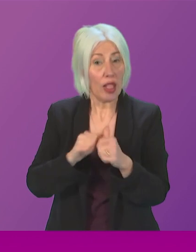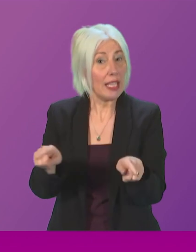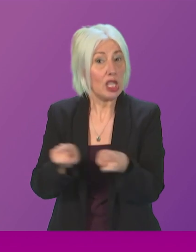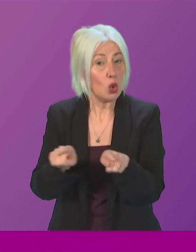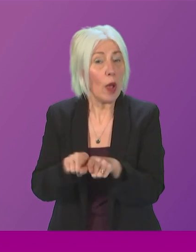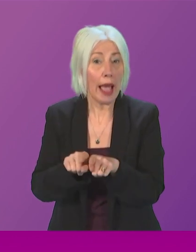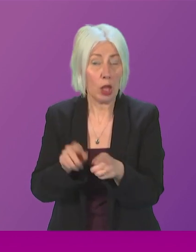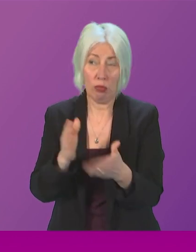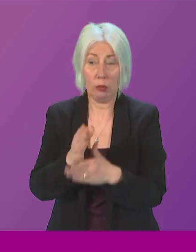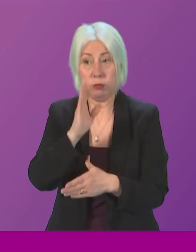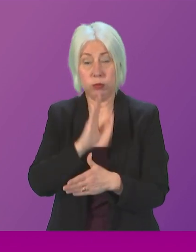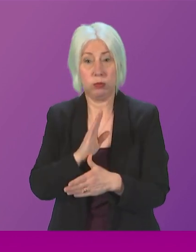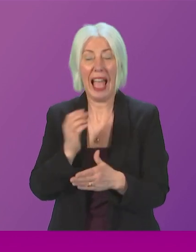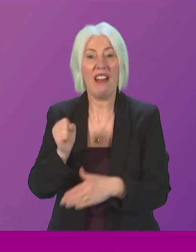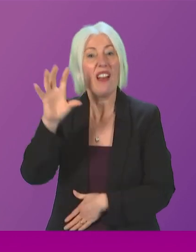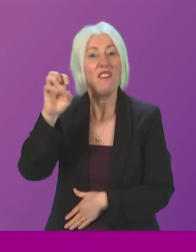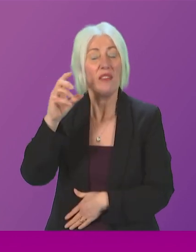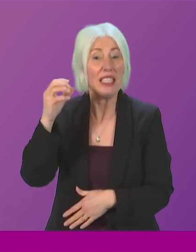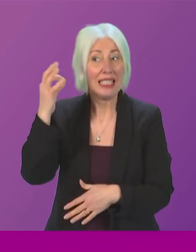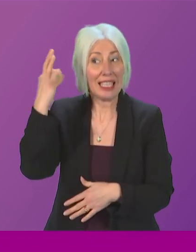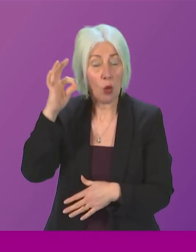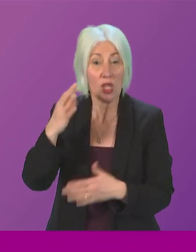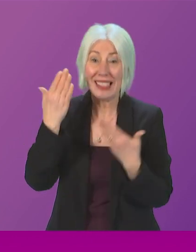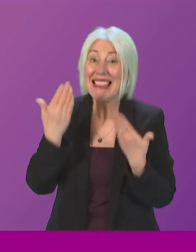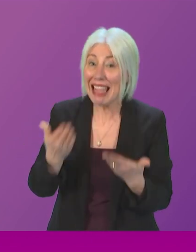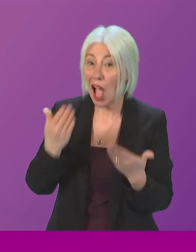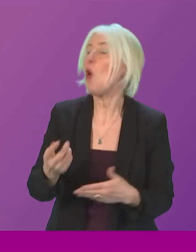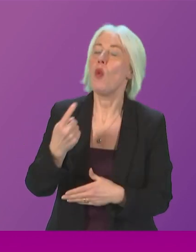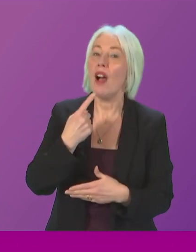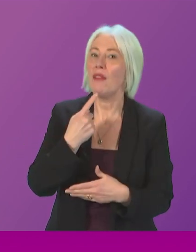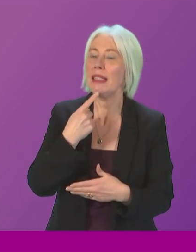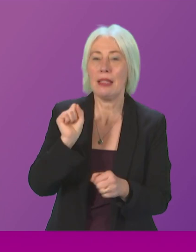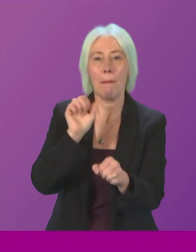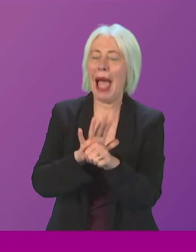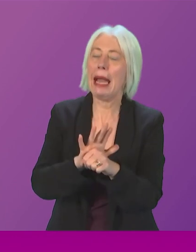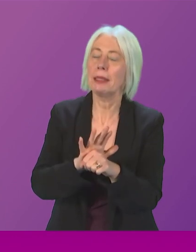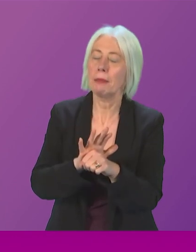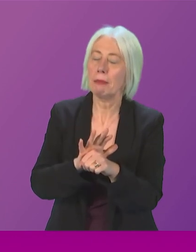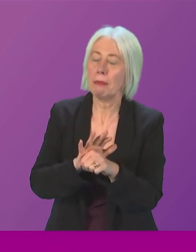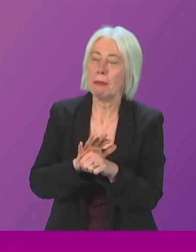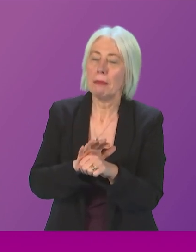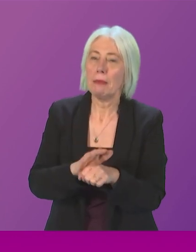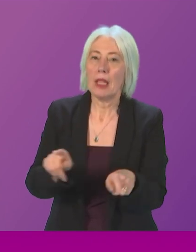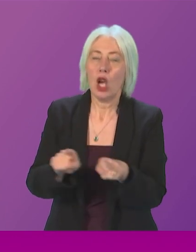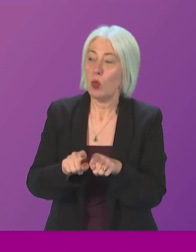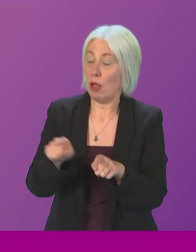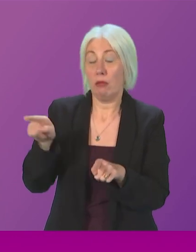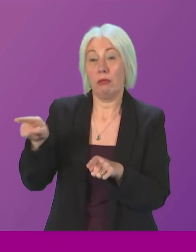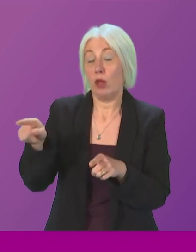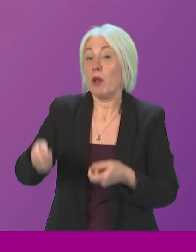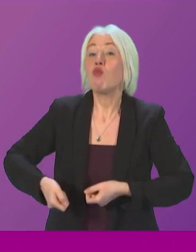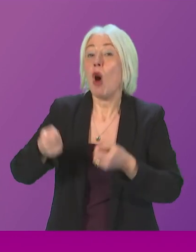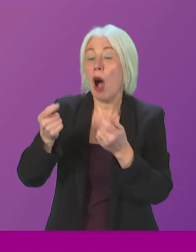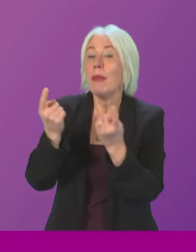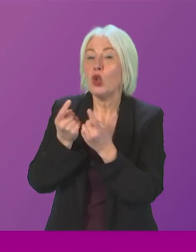extremely seriously we have 15 councils who have now called for a ban these as well as the issues the member raises